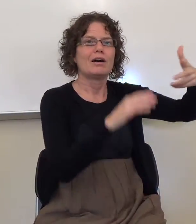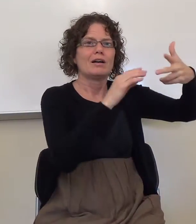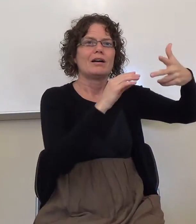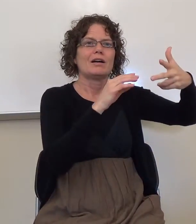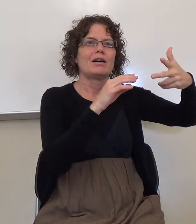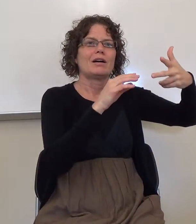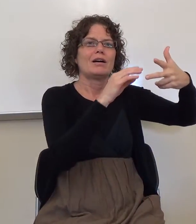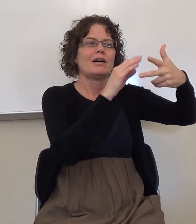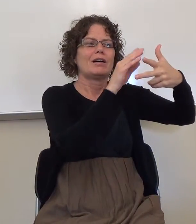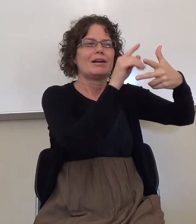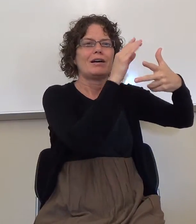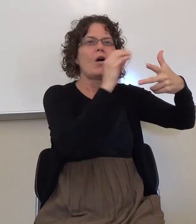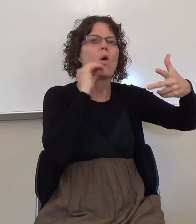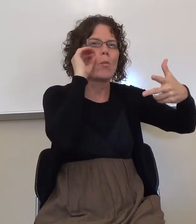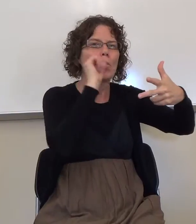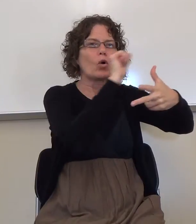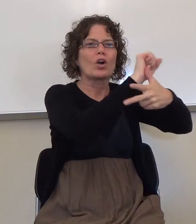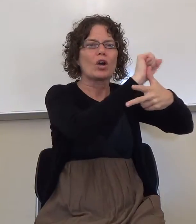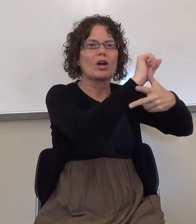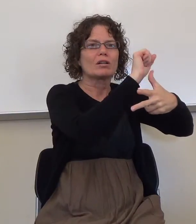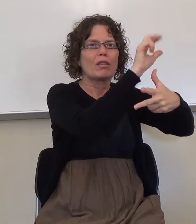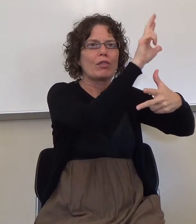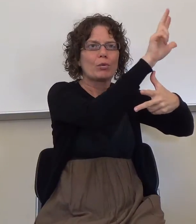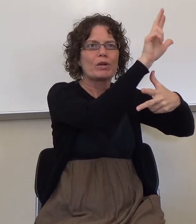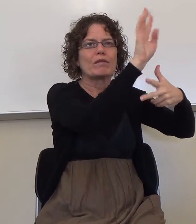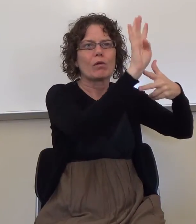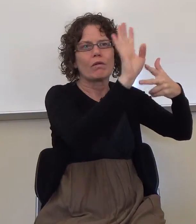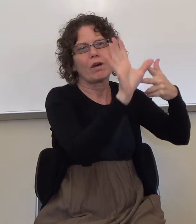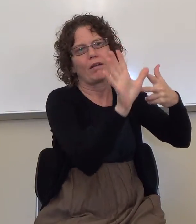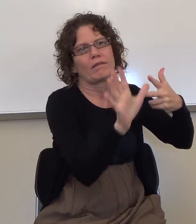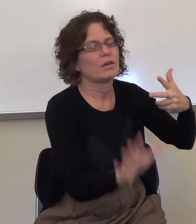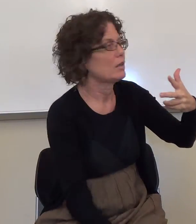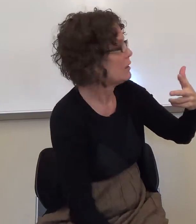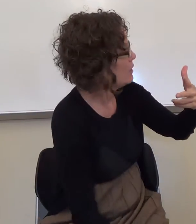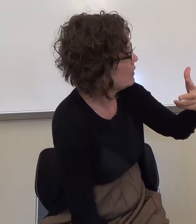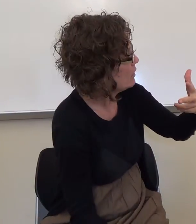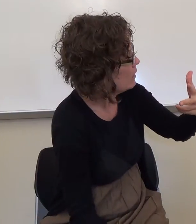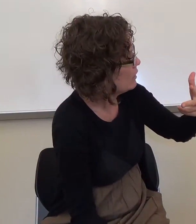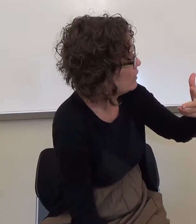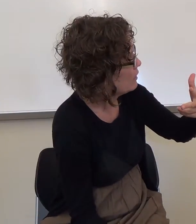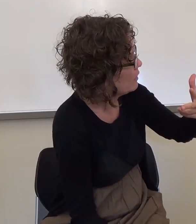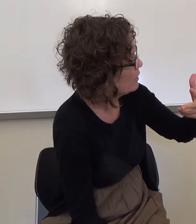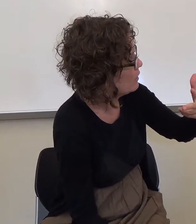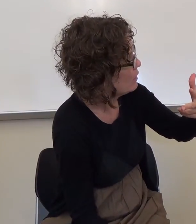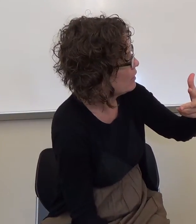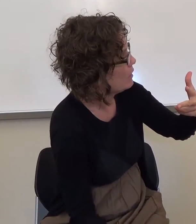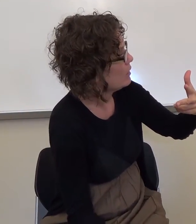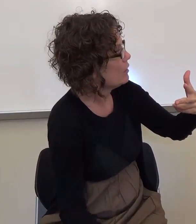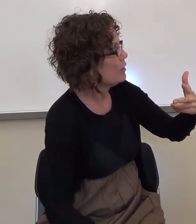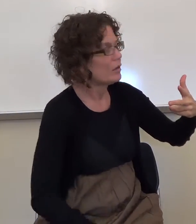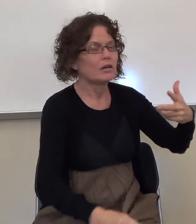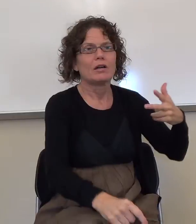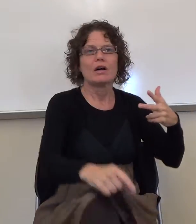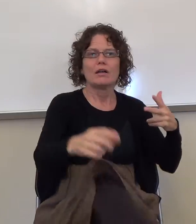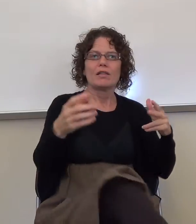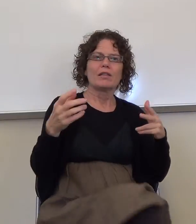two. So, we're working through chapter two. The beginning, the introduction part of chapter two. And